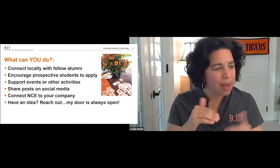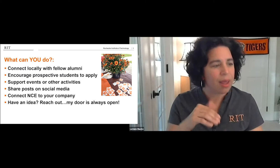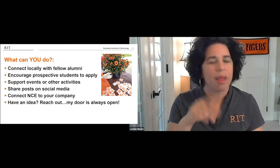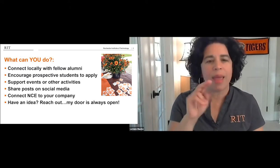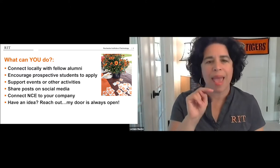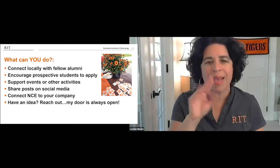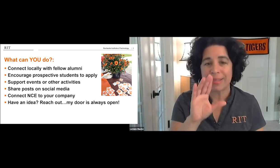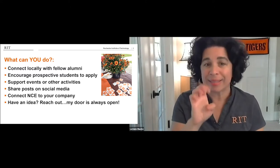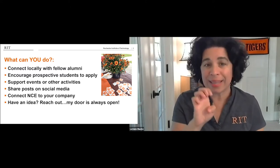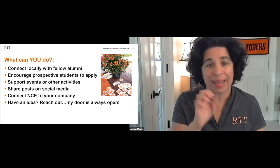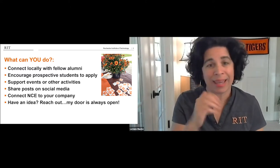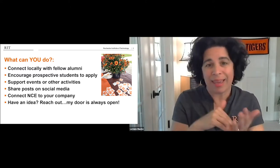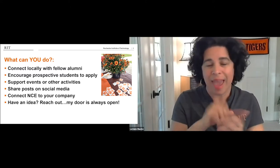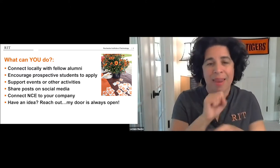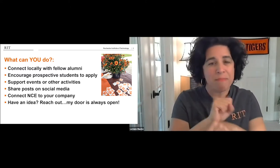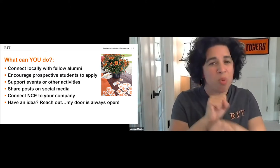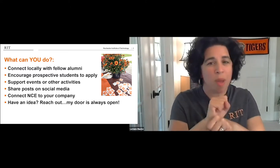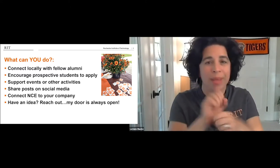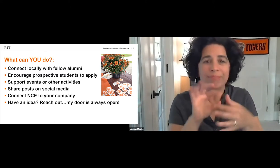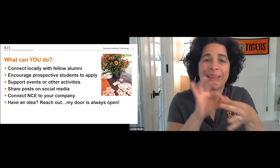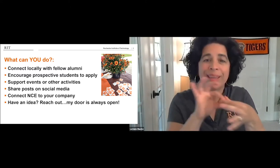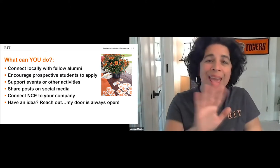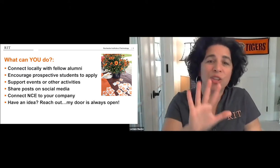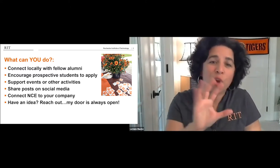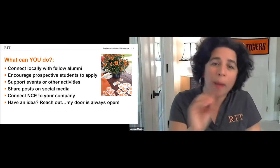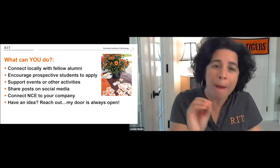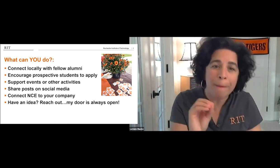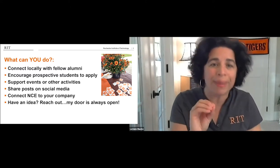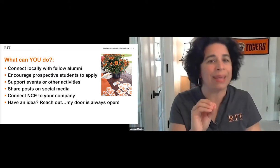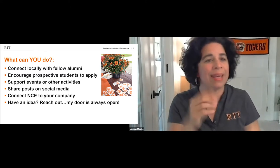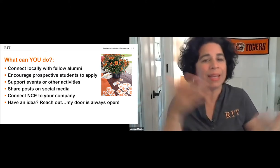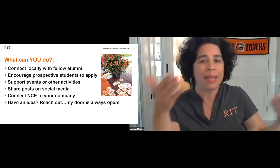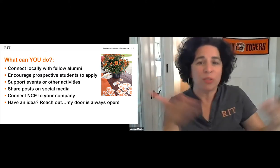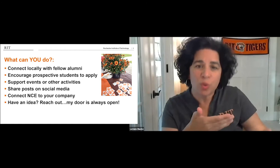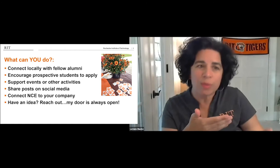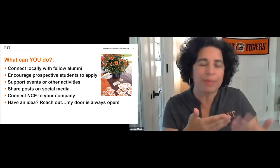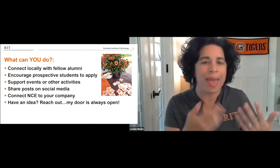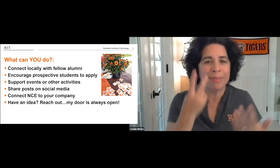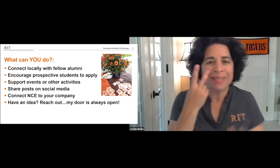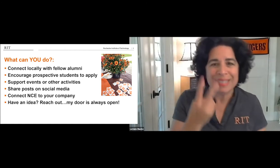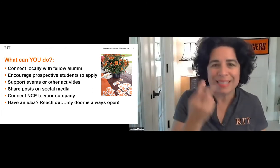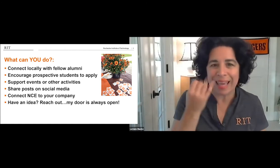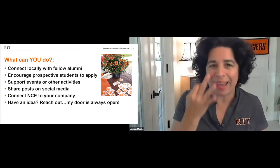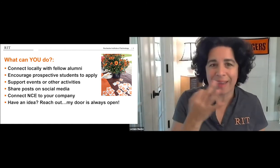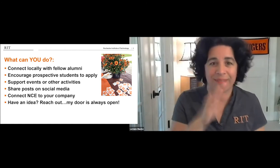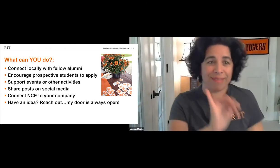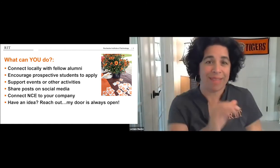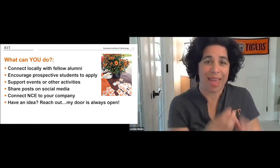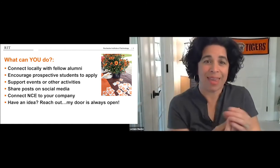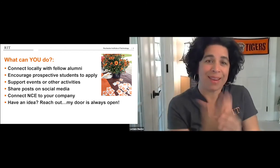that word spread. You can connect NCE, the NTID Center for Employment to your company. Make an